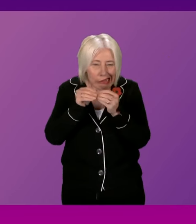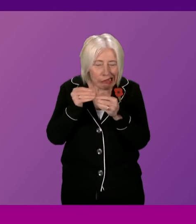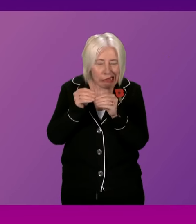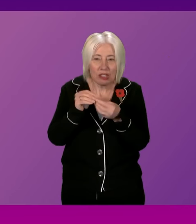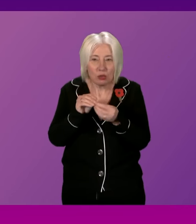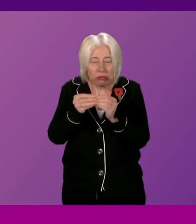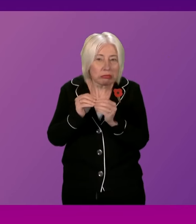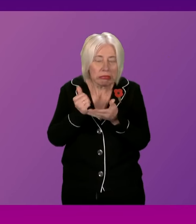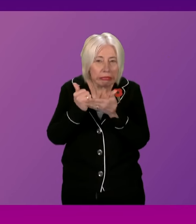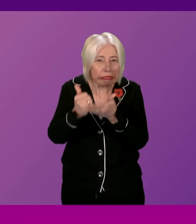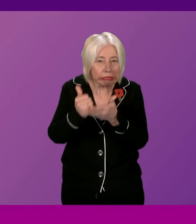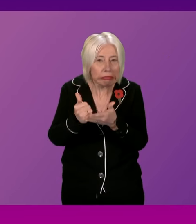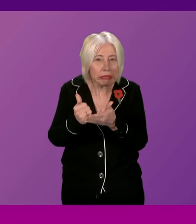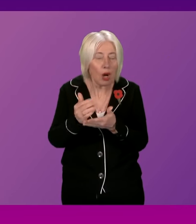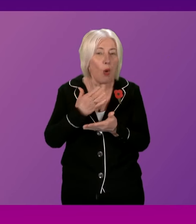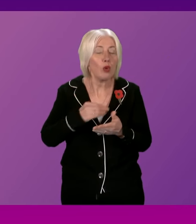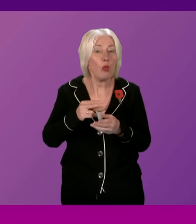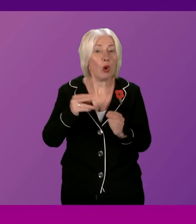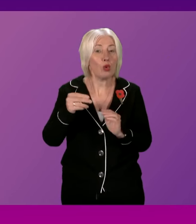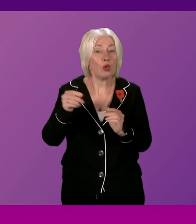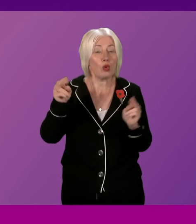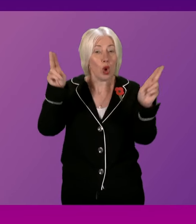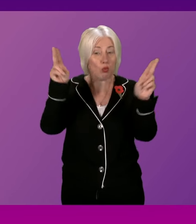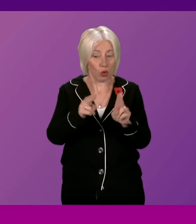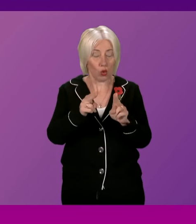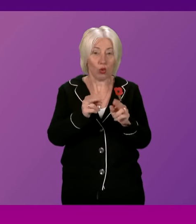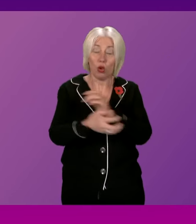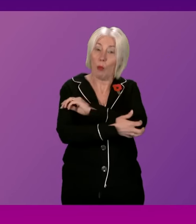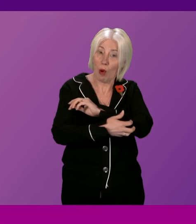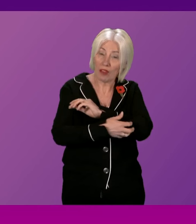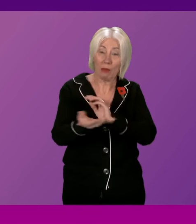independent country not just to reduce poverty but to eradicate it.